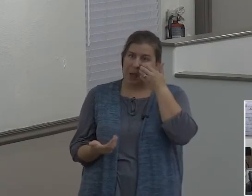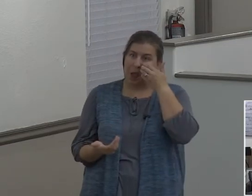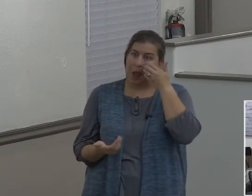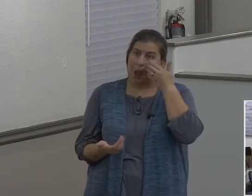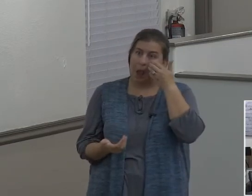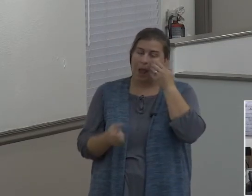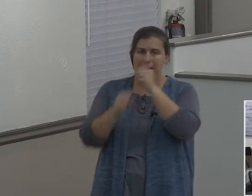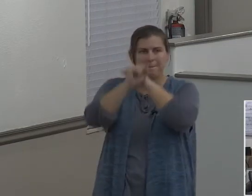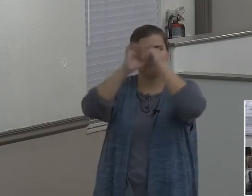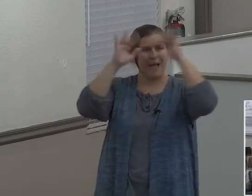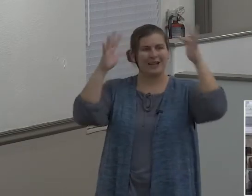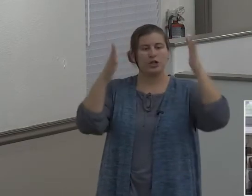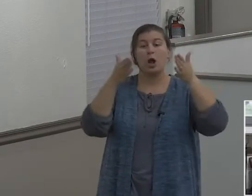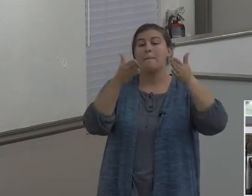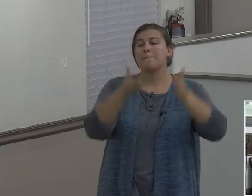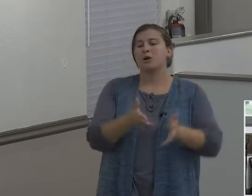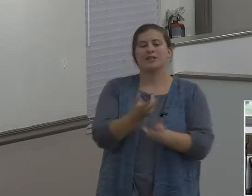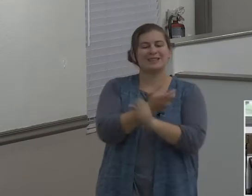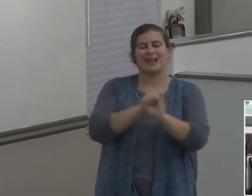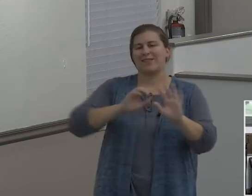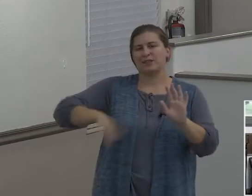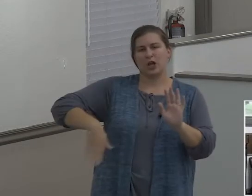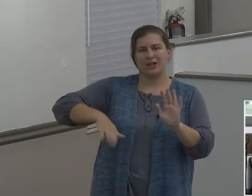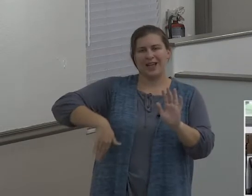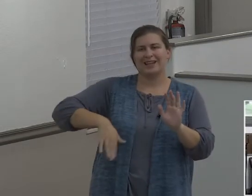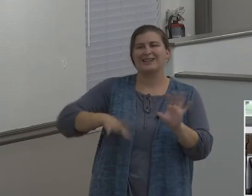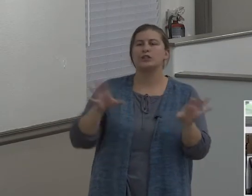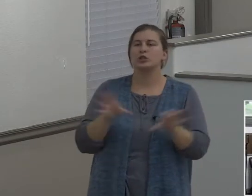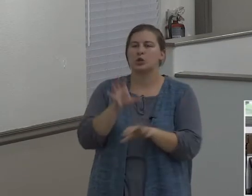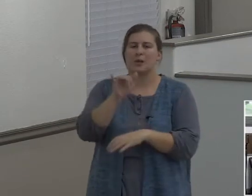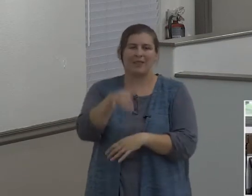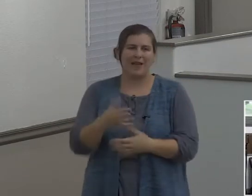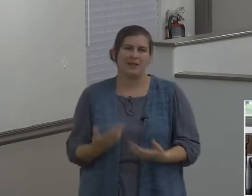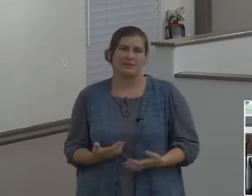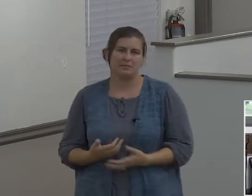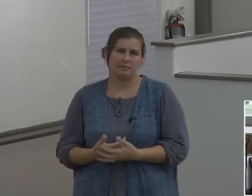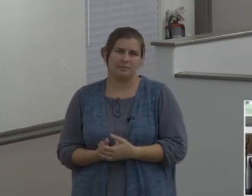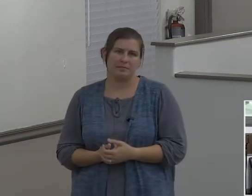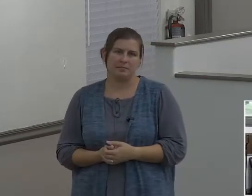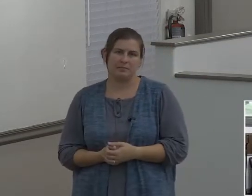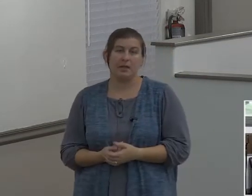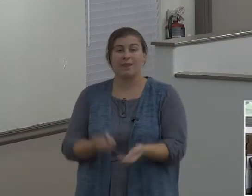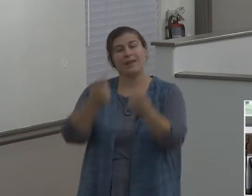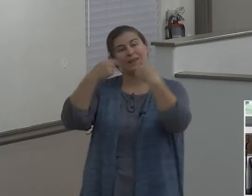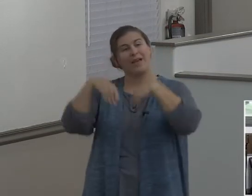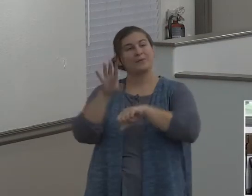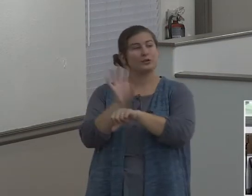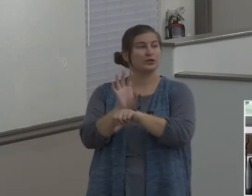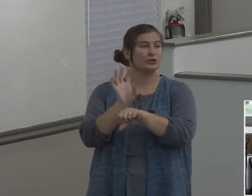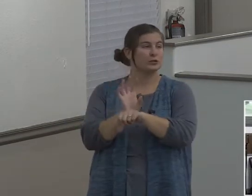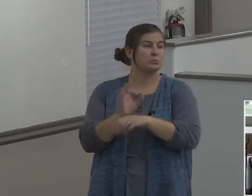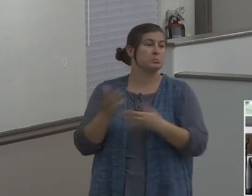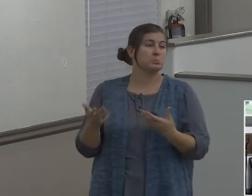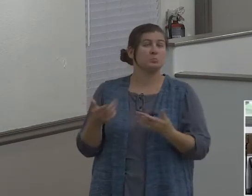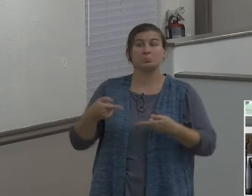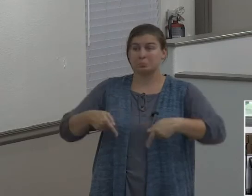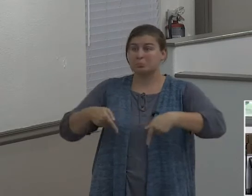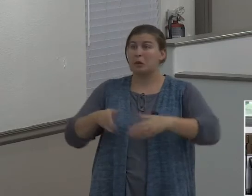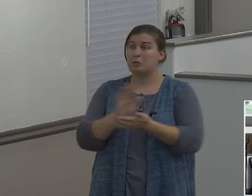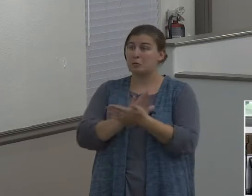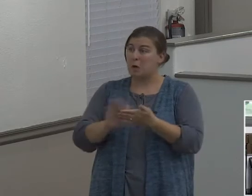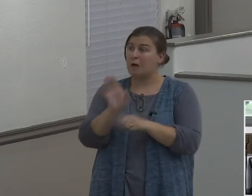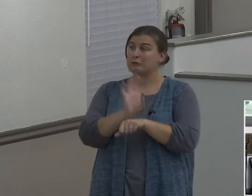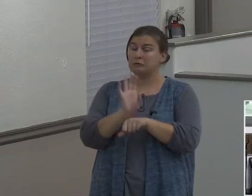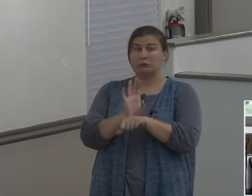unsaved person who does this. They come to church. You know what? This is a nice place to be. There's a lot of